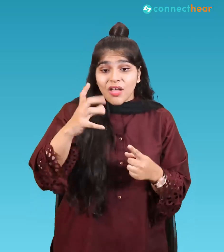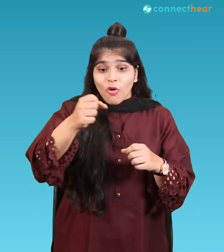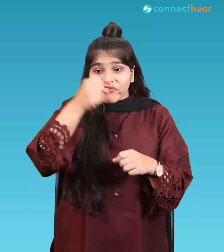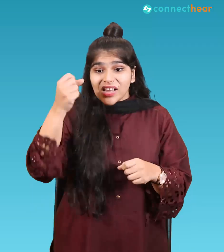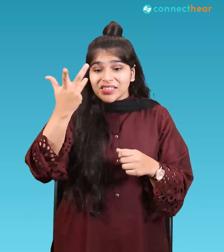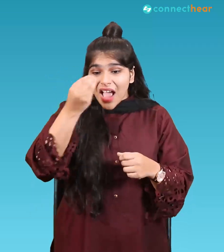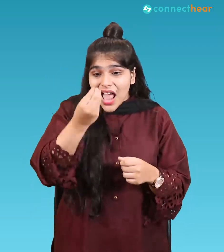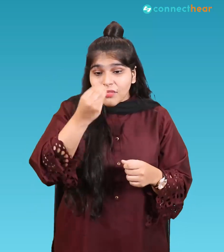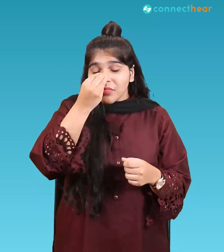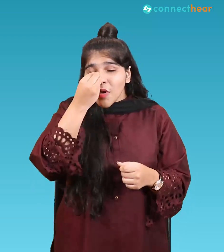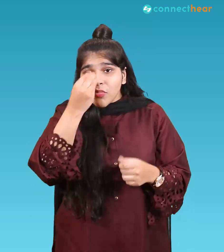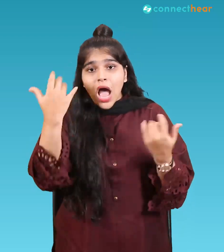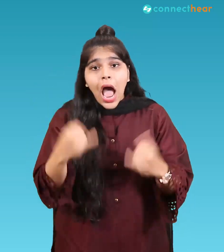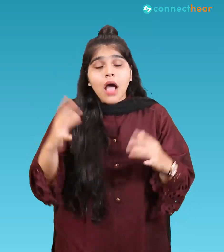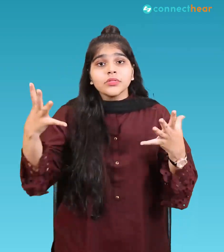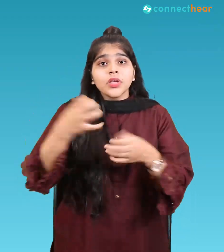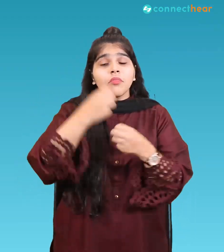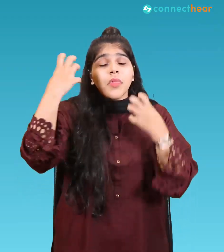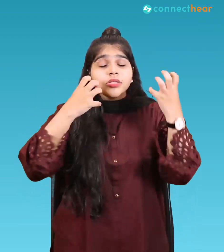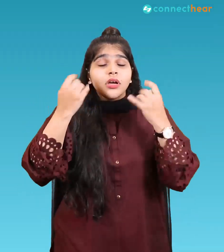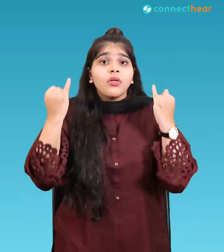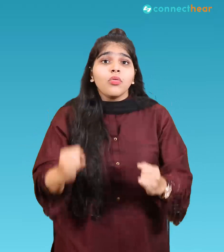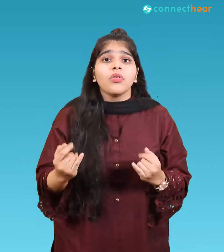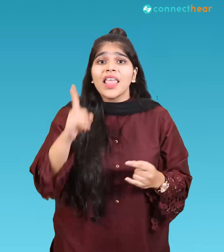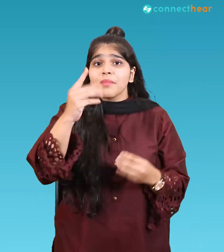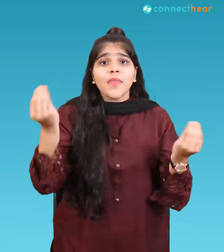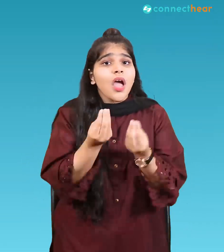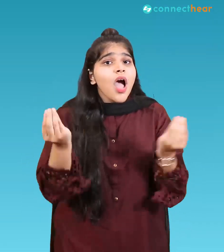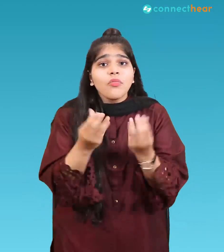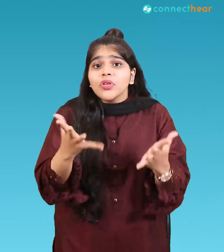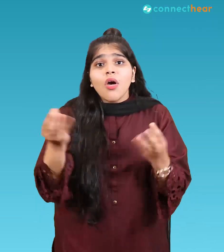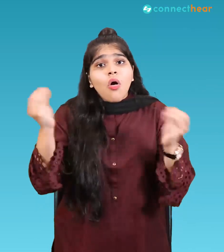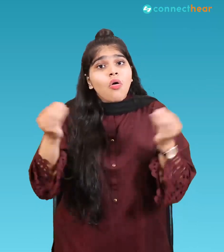parts of DHA and Clifton K has been able to re-energize more than 95% of the city